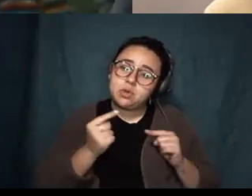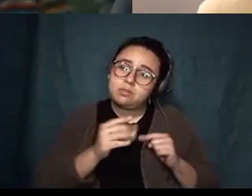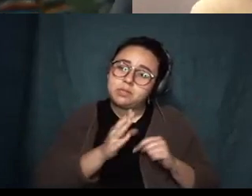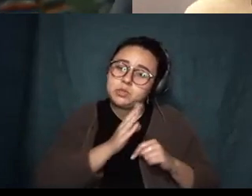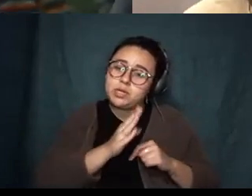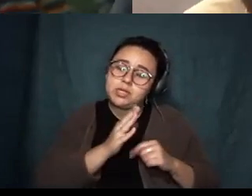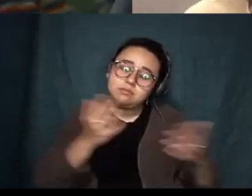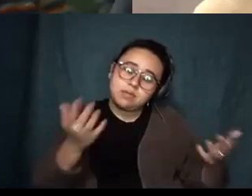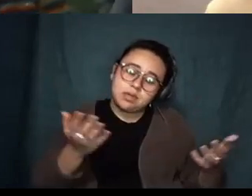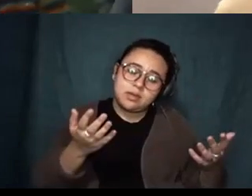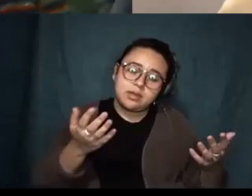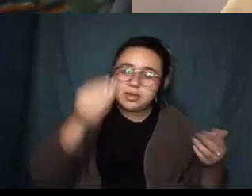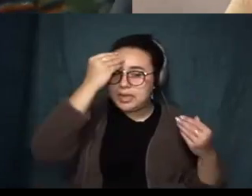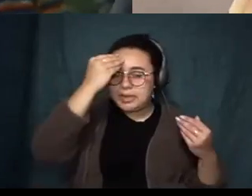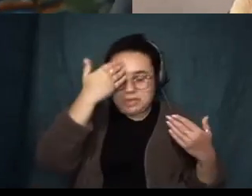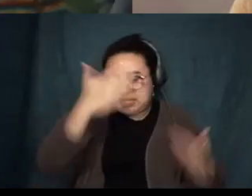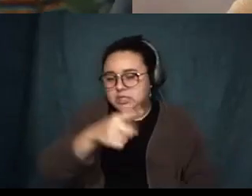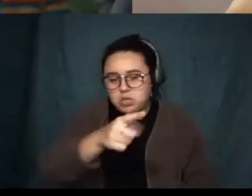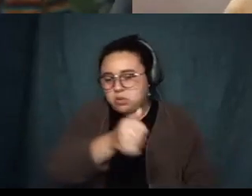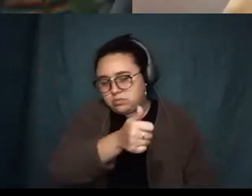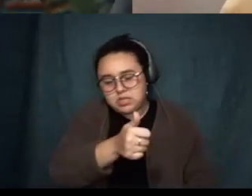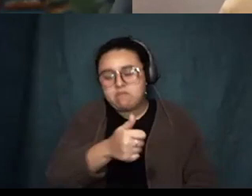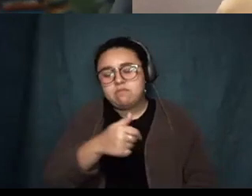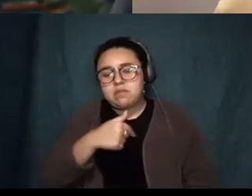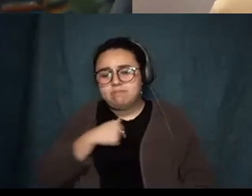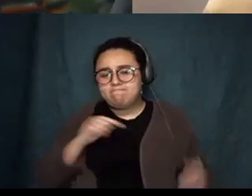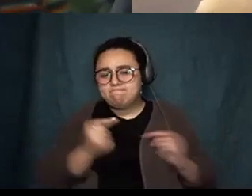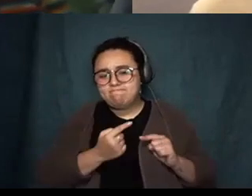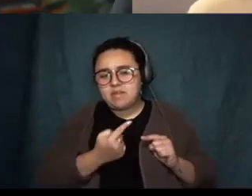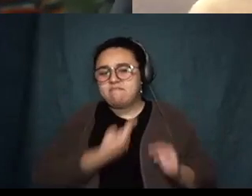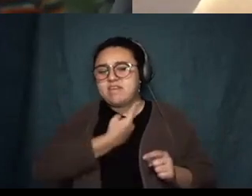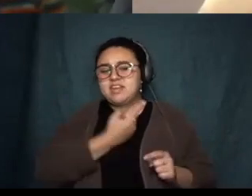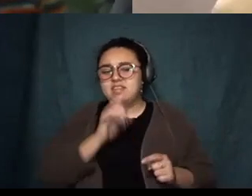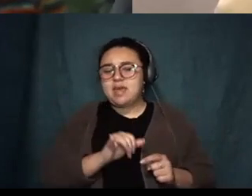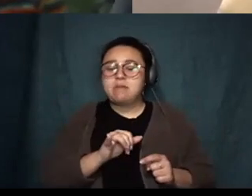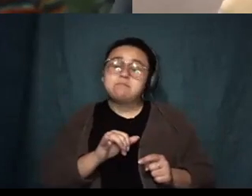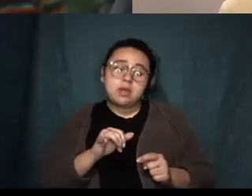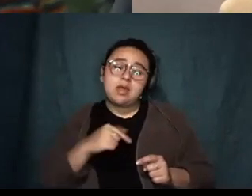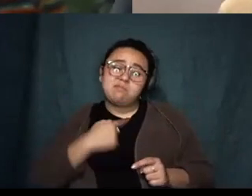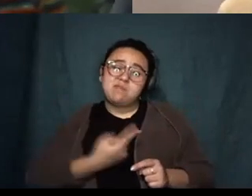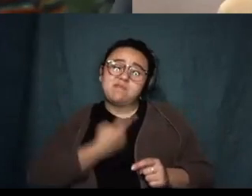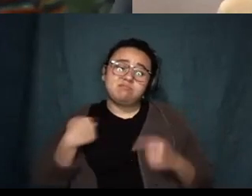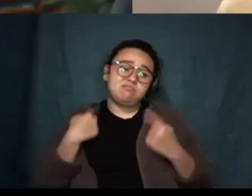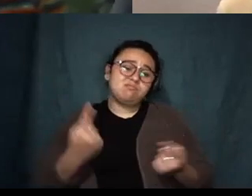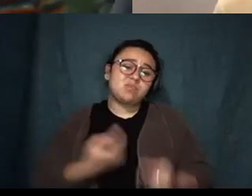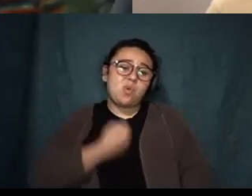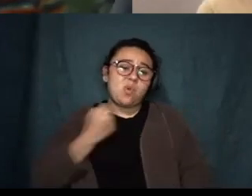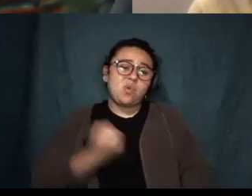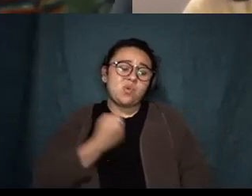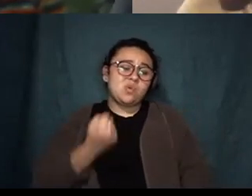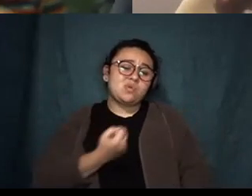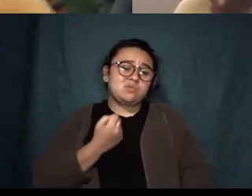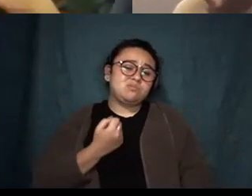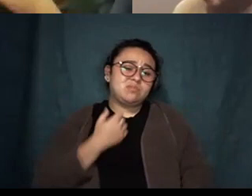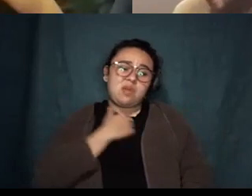he doesn't know that this is a sore spot but um uh it's a sore spot that I've been harboring this resentment that I haven't been sent this book